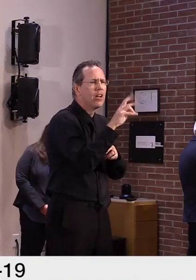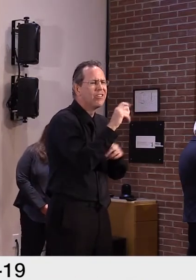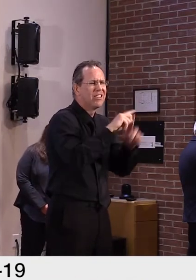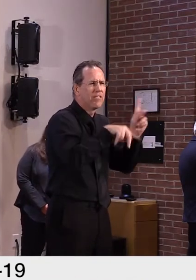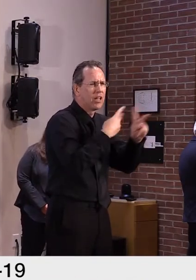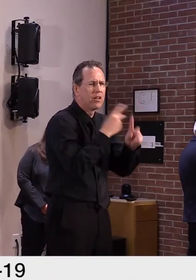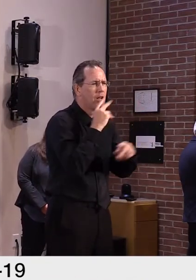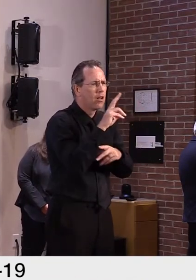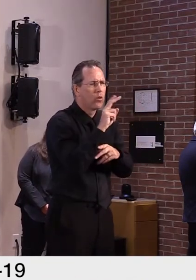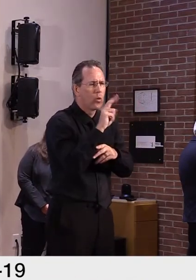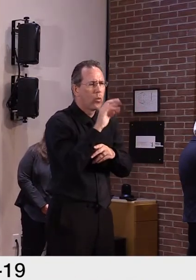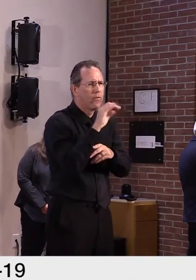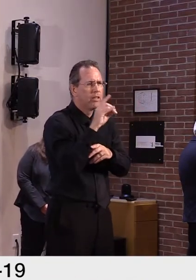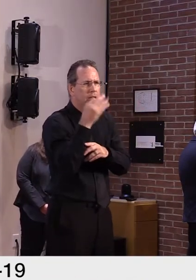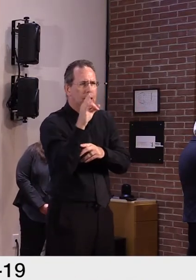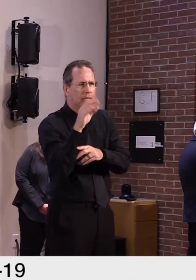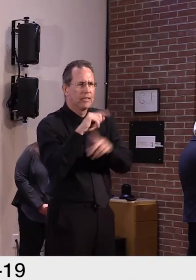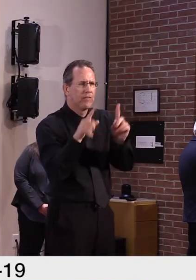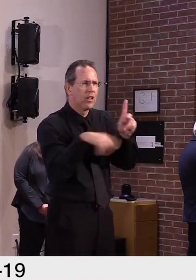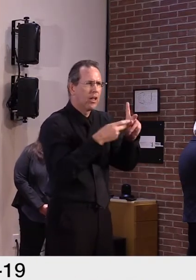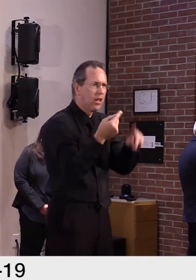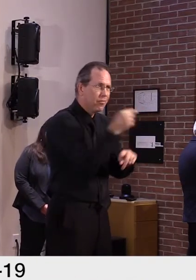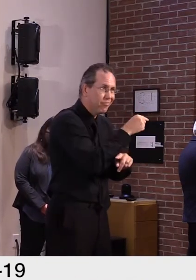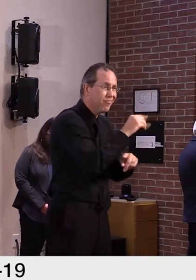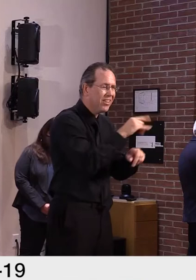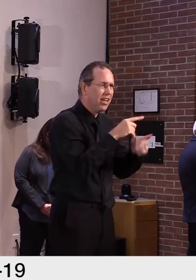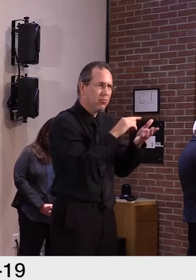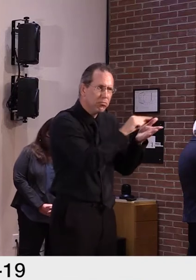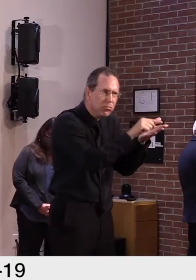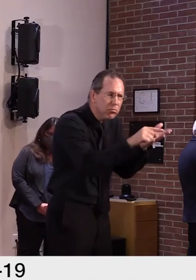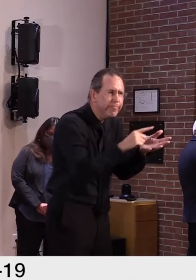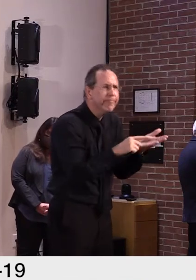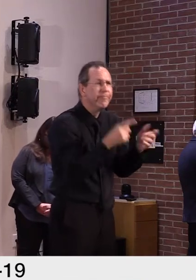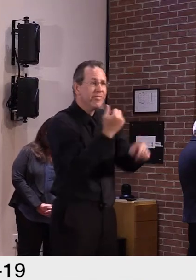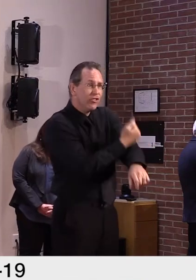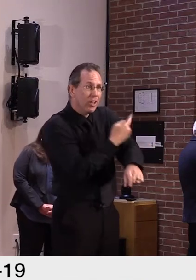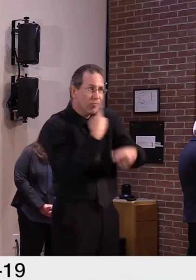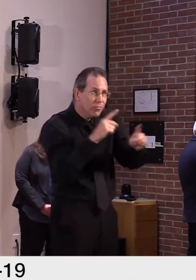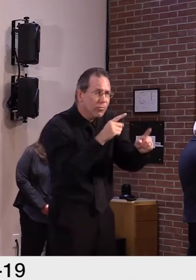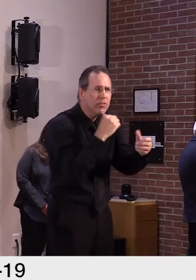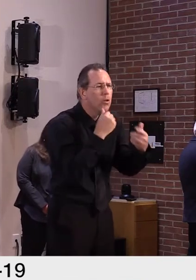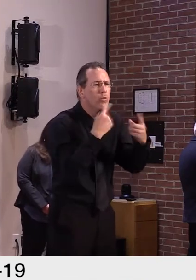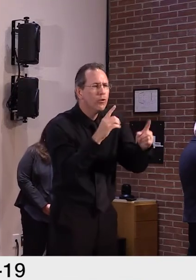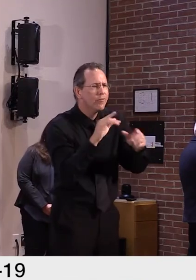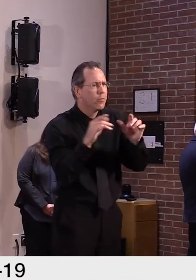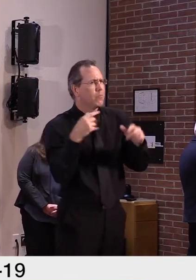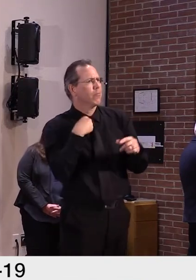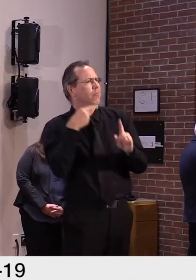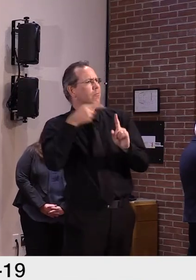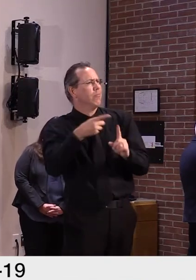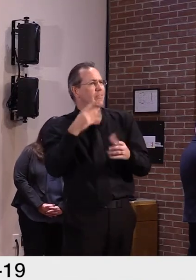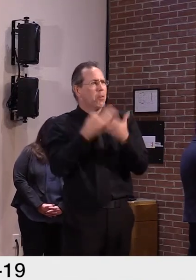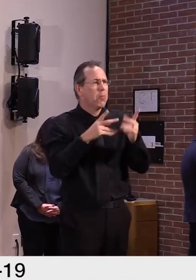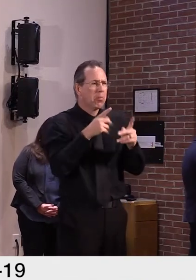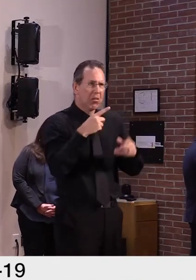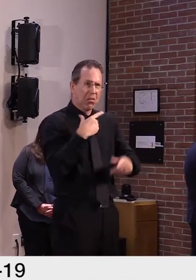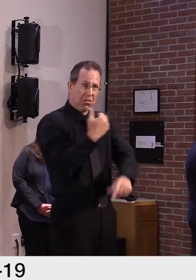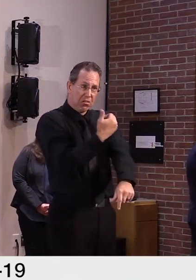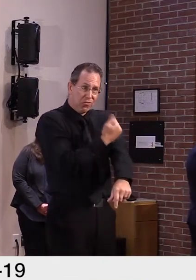at us. I do know, even when you're saying the percentage of the adverse